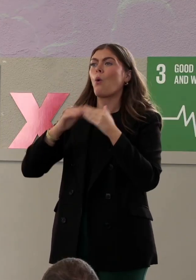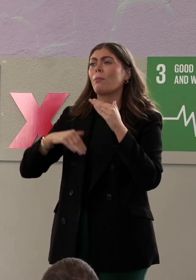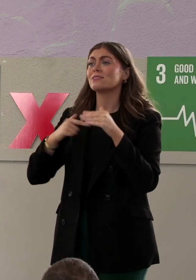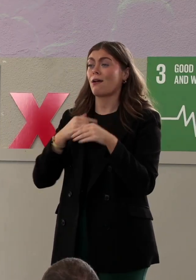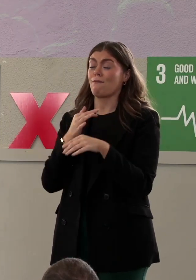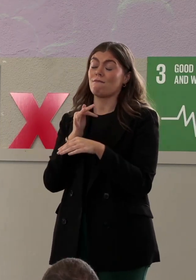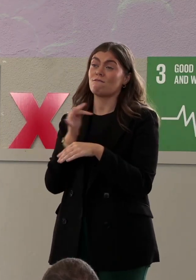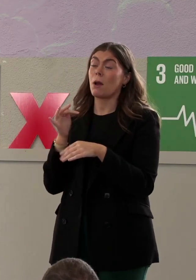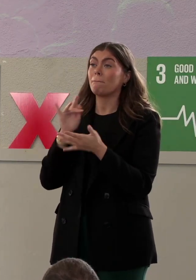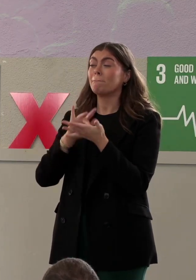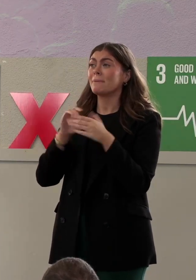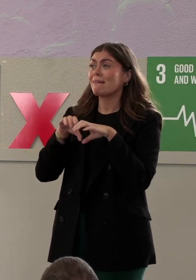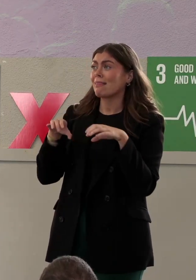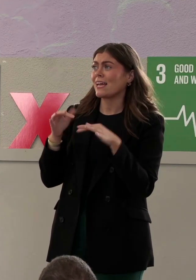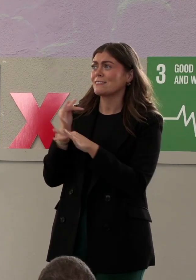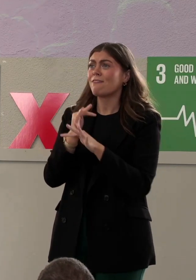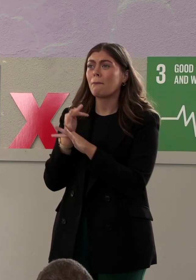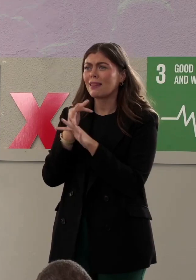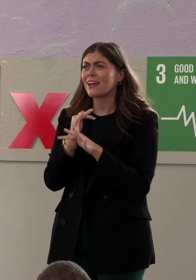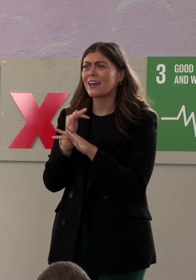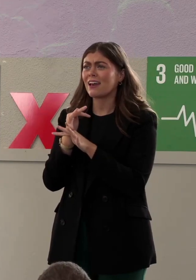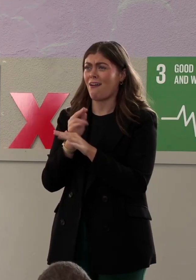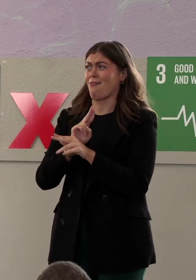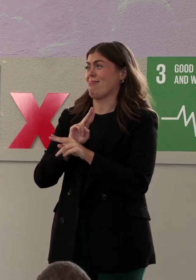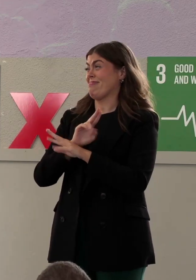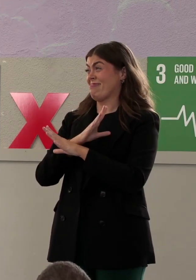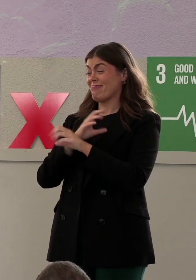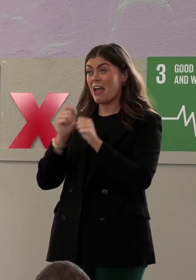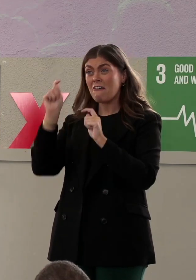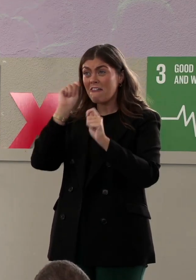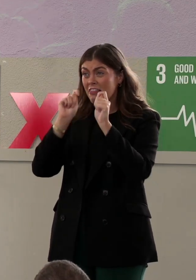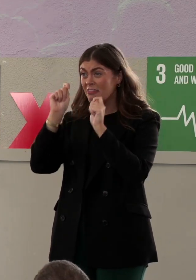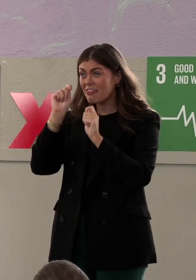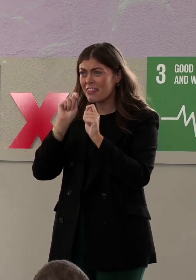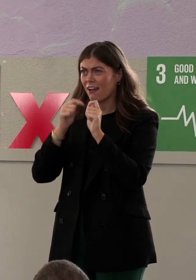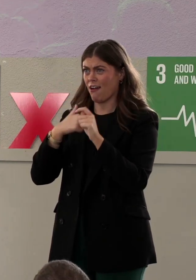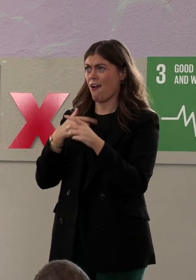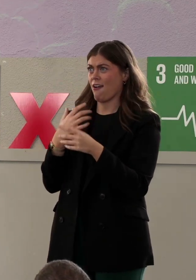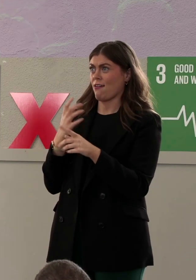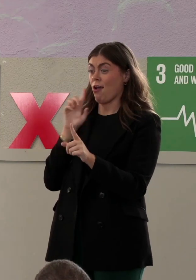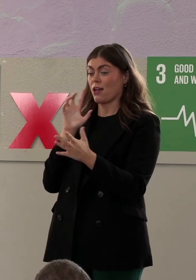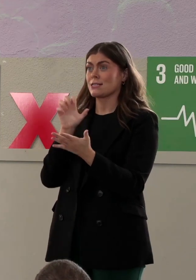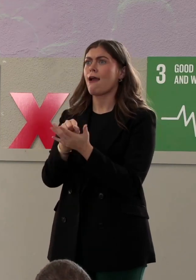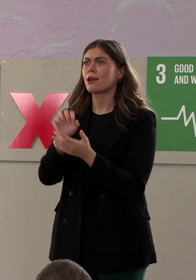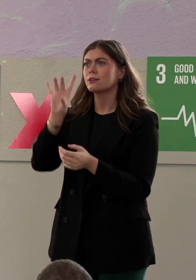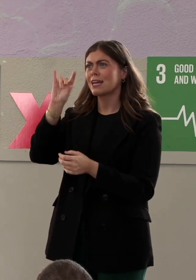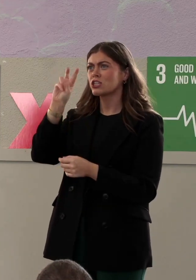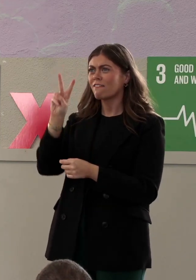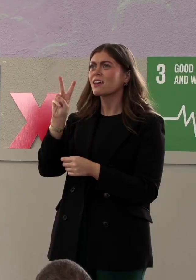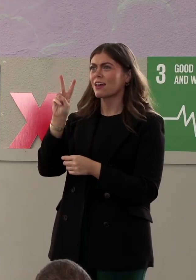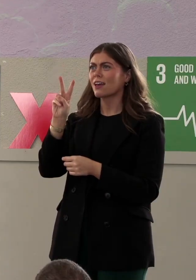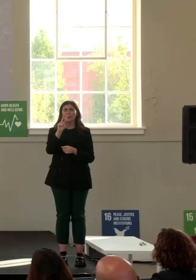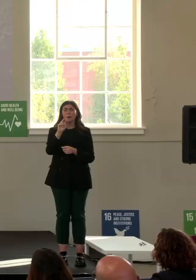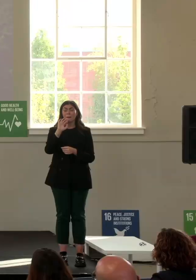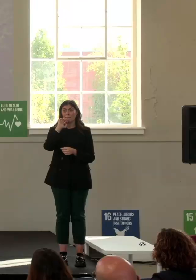in Lannara. I never thought in a million years I'd catch HIV when I went, because it was